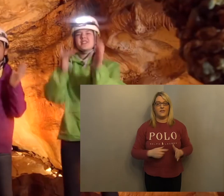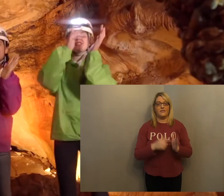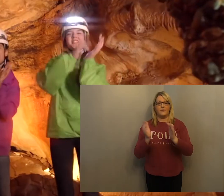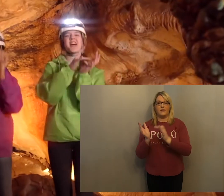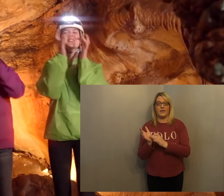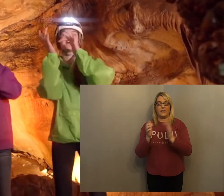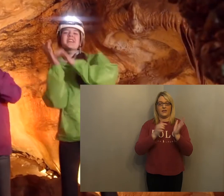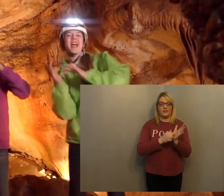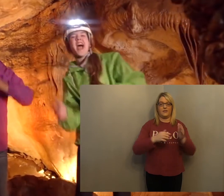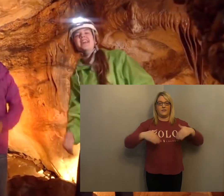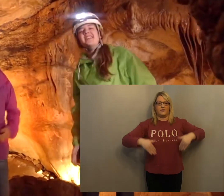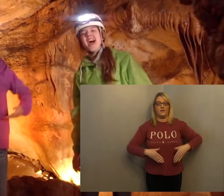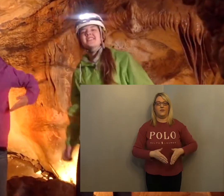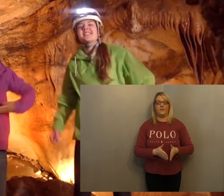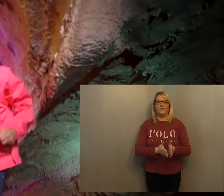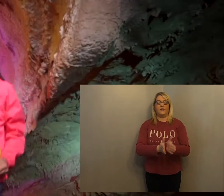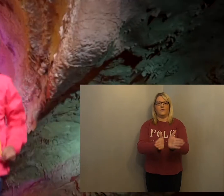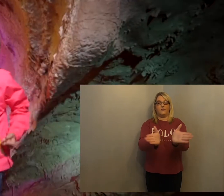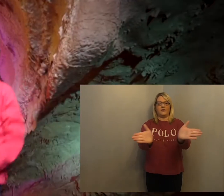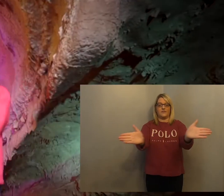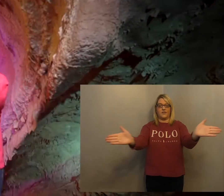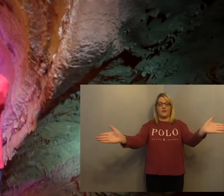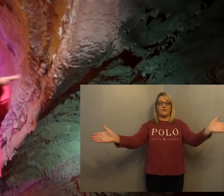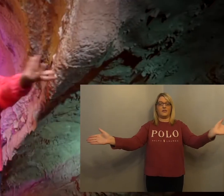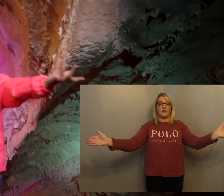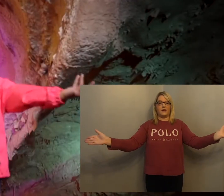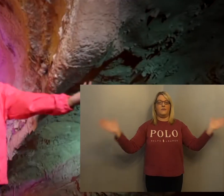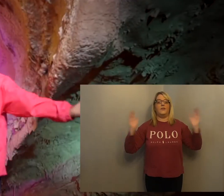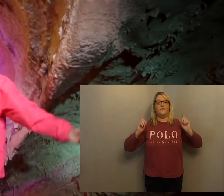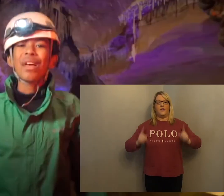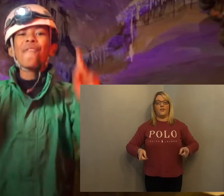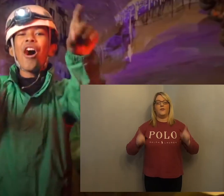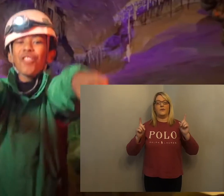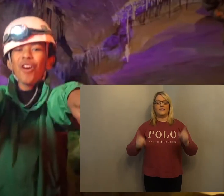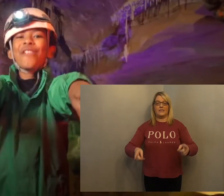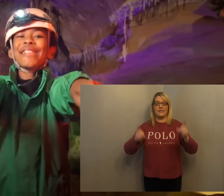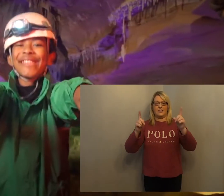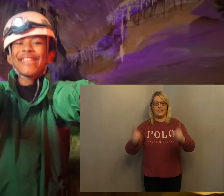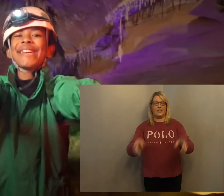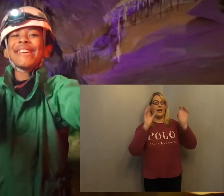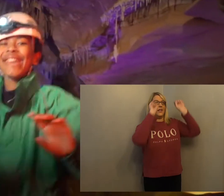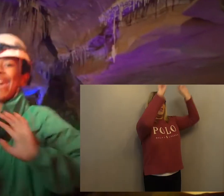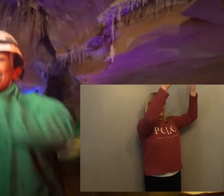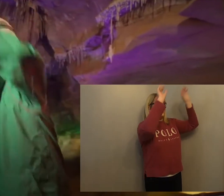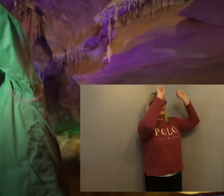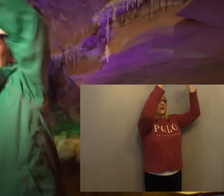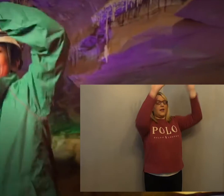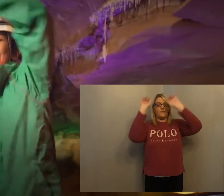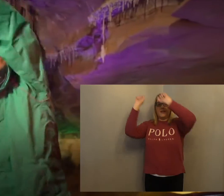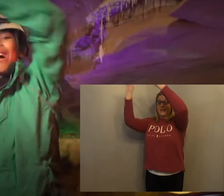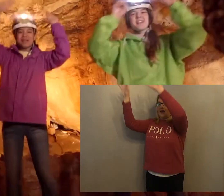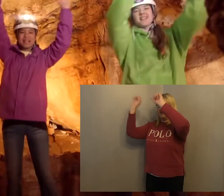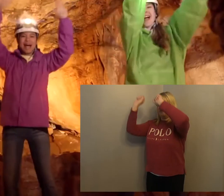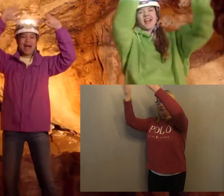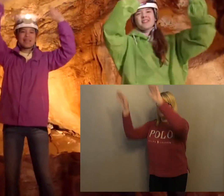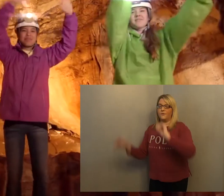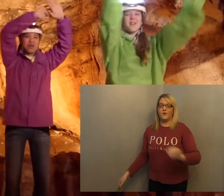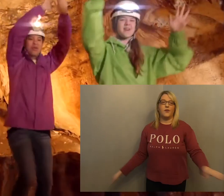Jesus will guide us through every dark time. Follow his lead and light it up, light up the